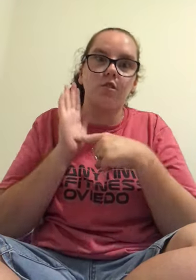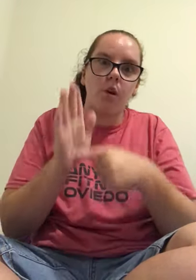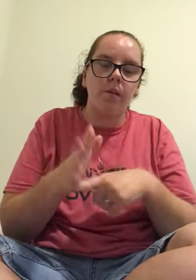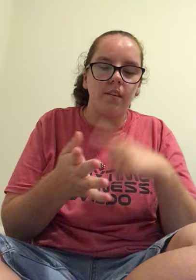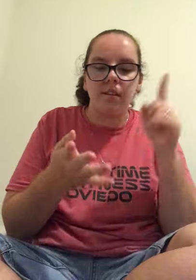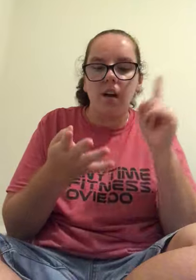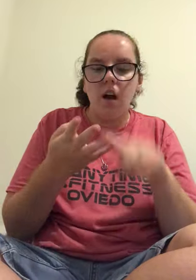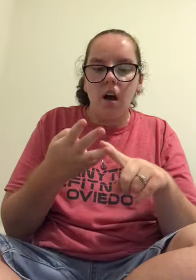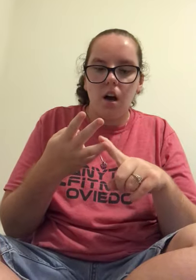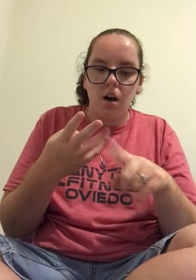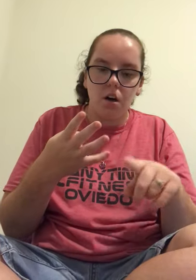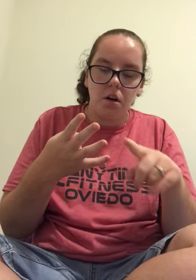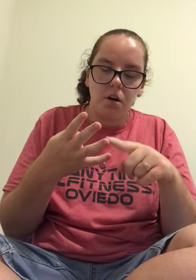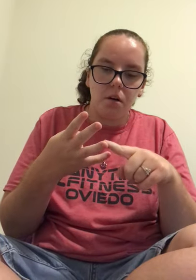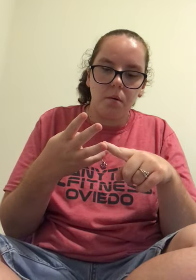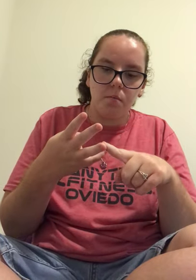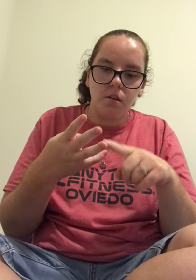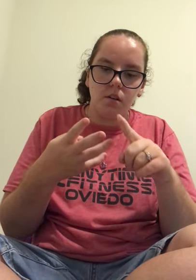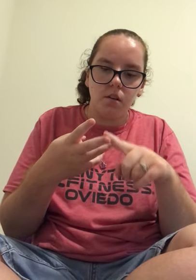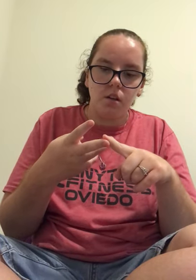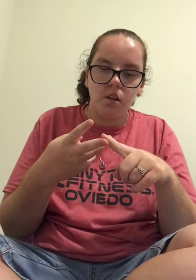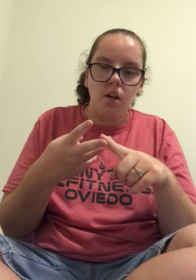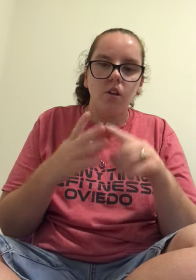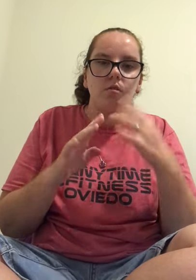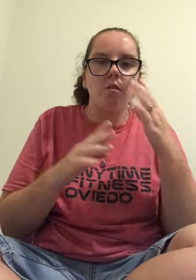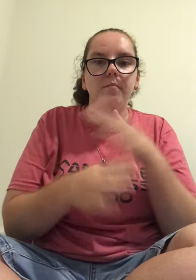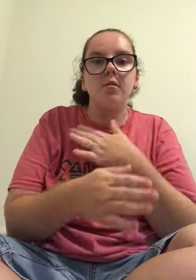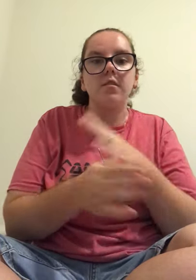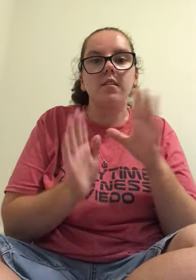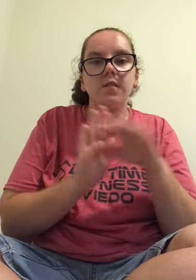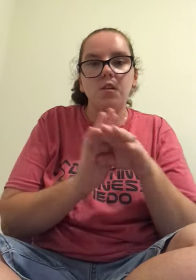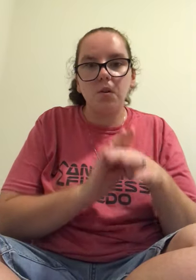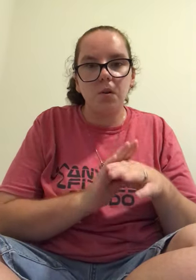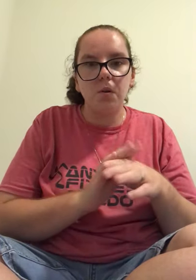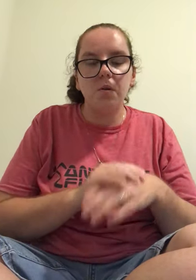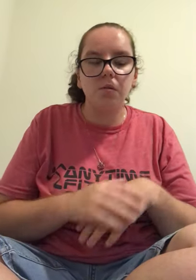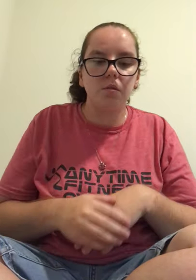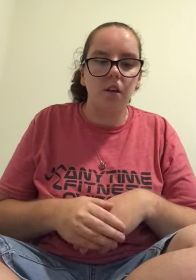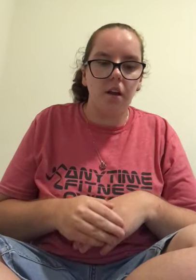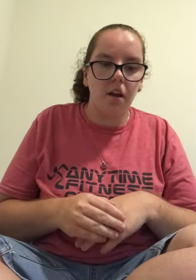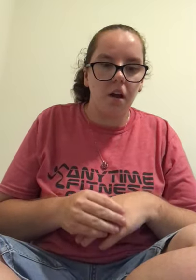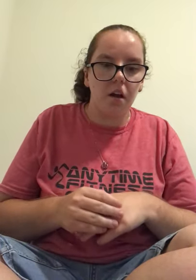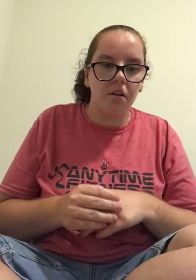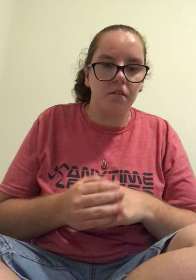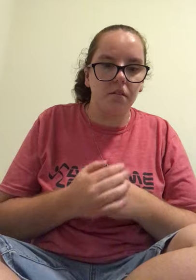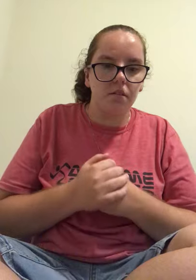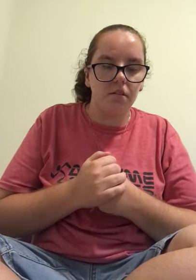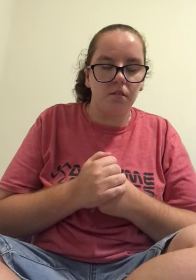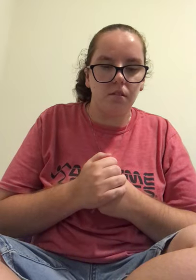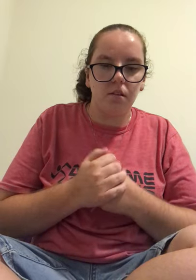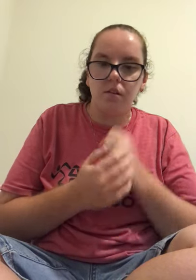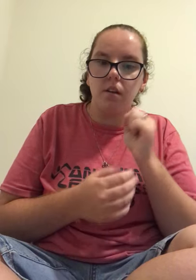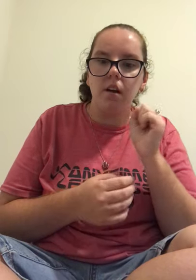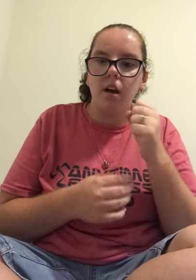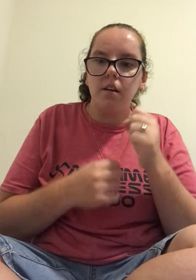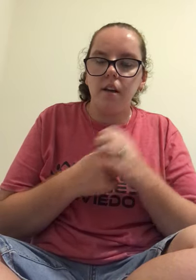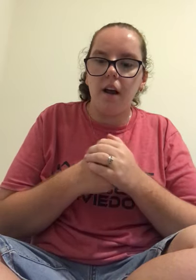showing um doing music videos and so yeah